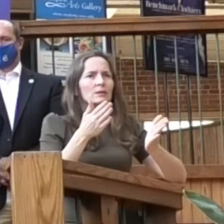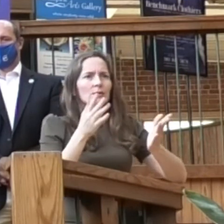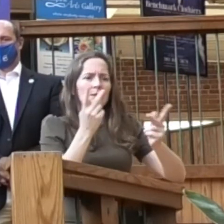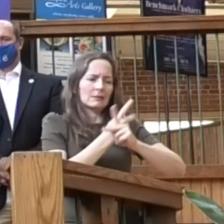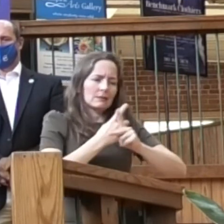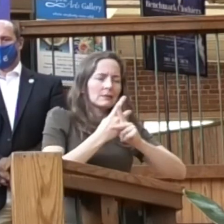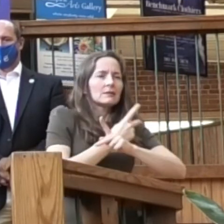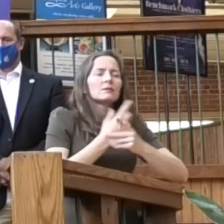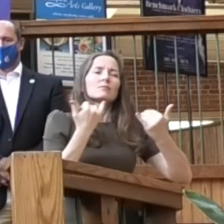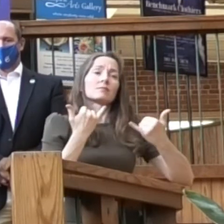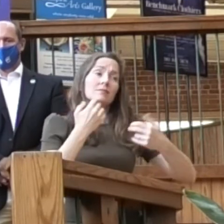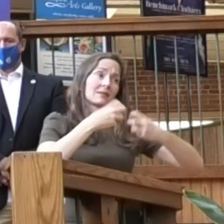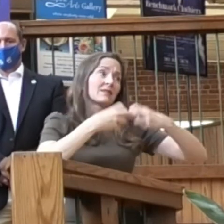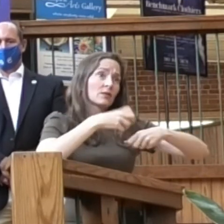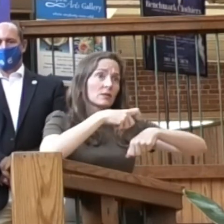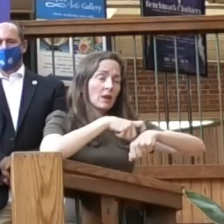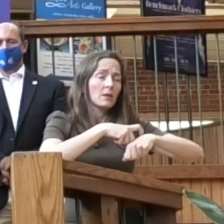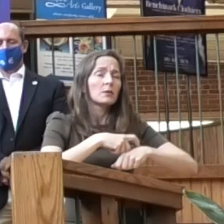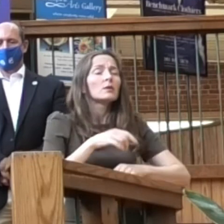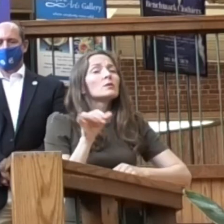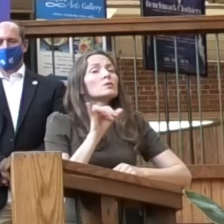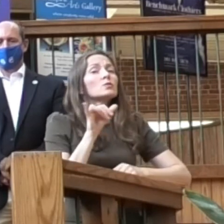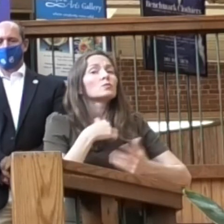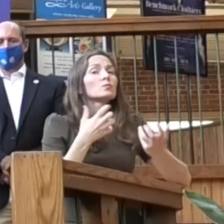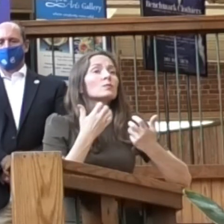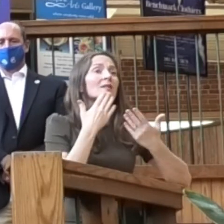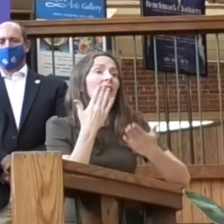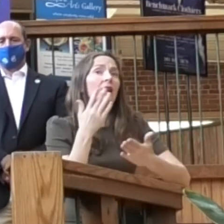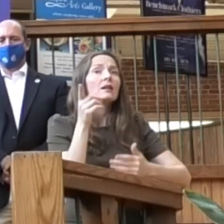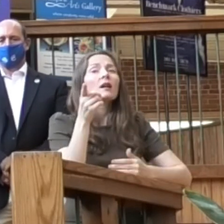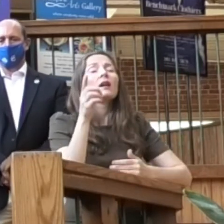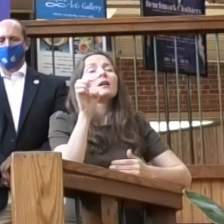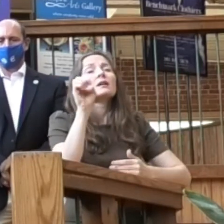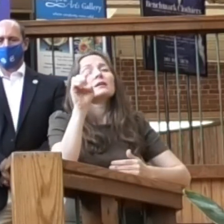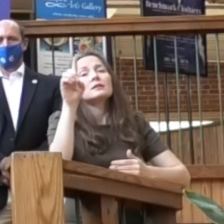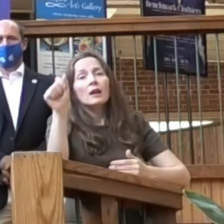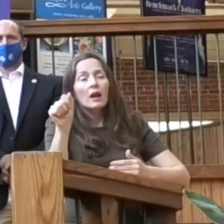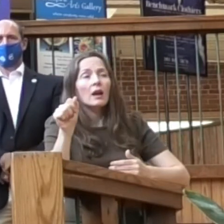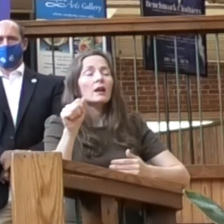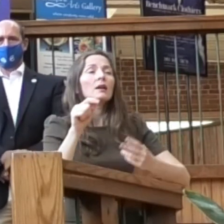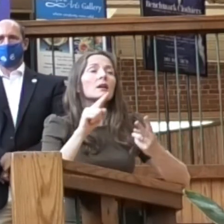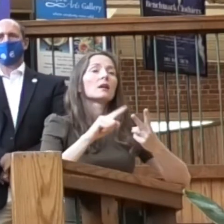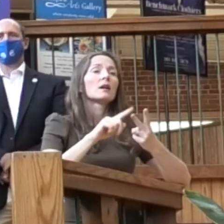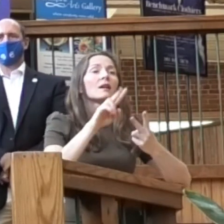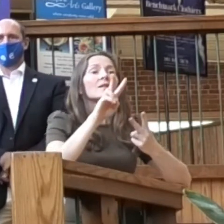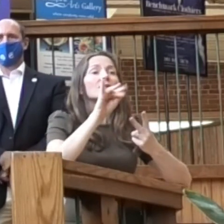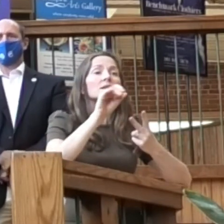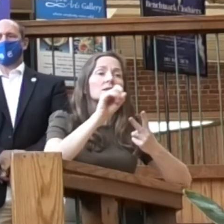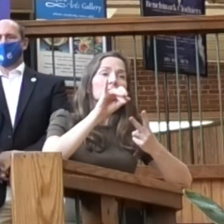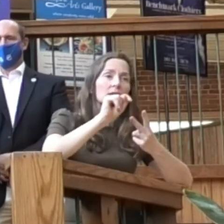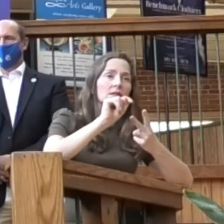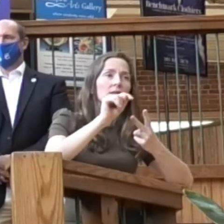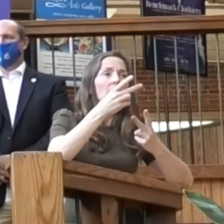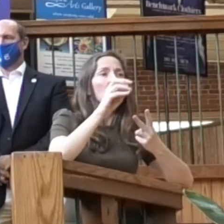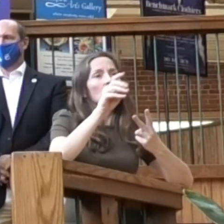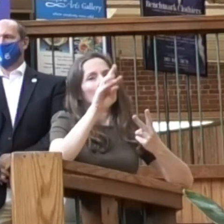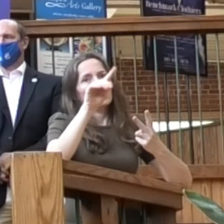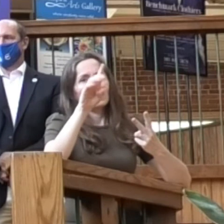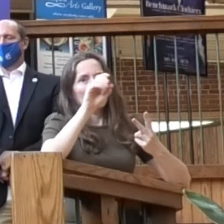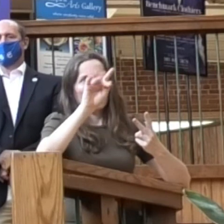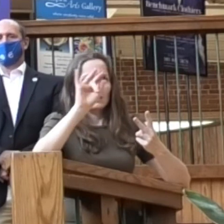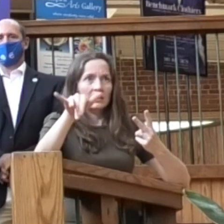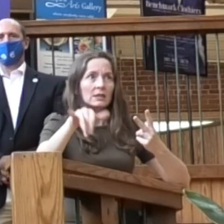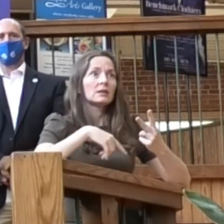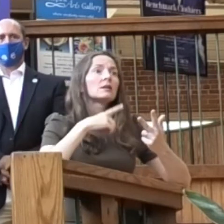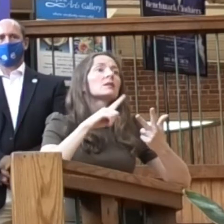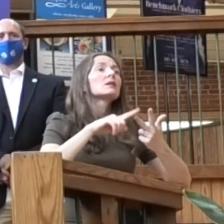also want to thank, in addition to EDA, Visit Howard County, our Chamber of Commerce, Leonardo McLarty